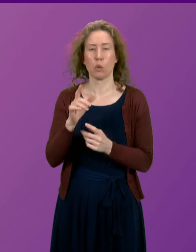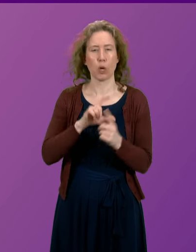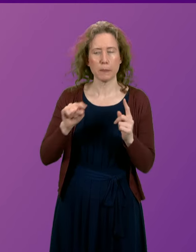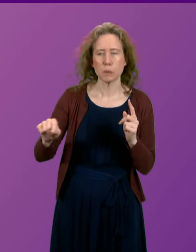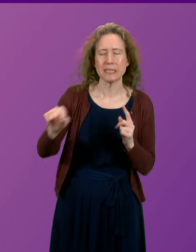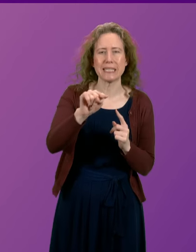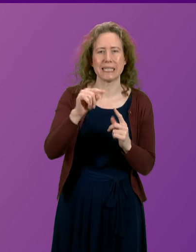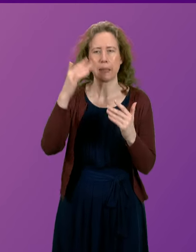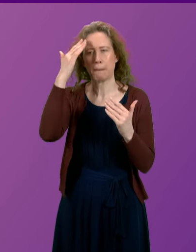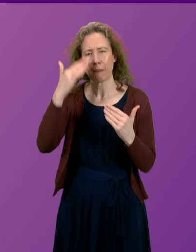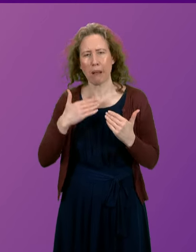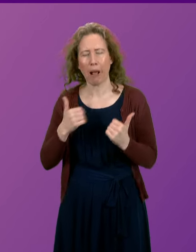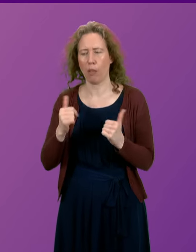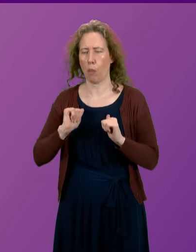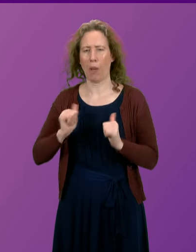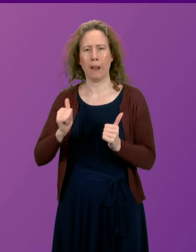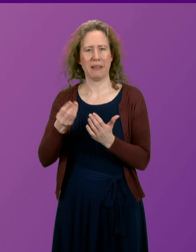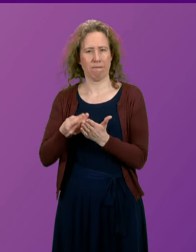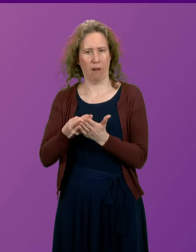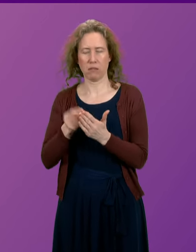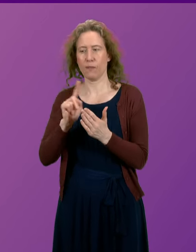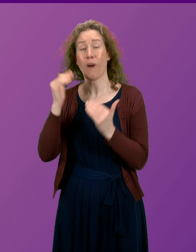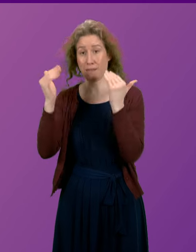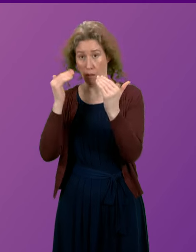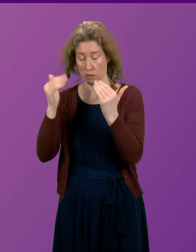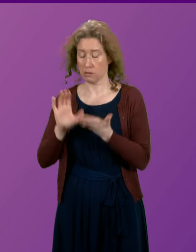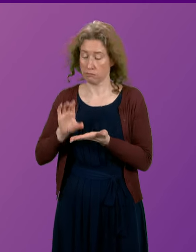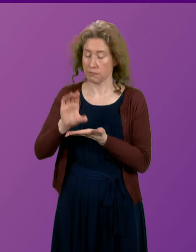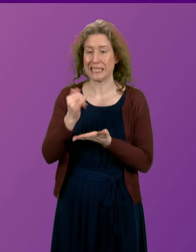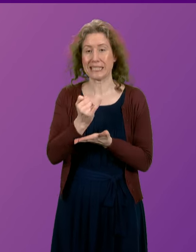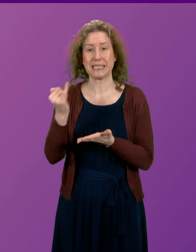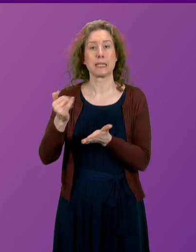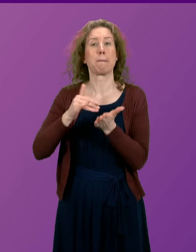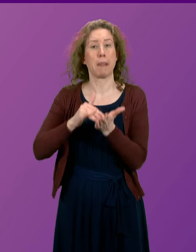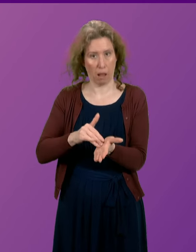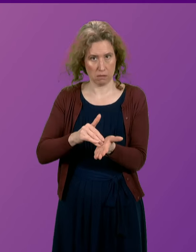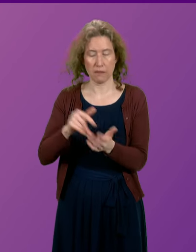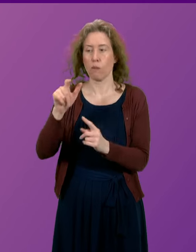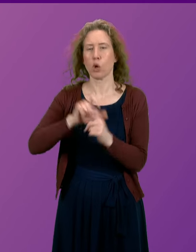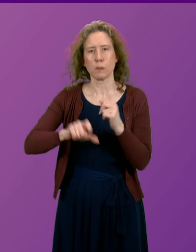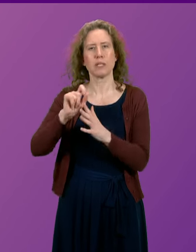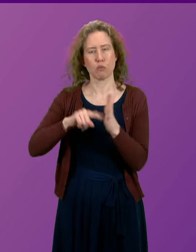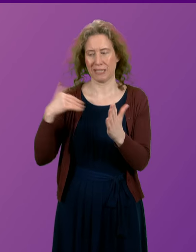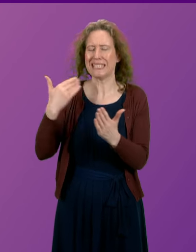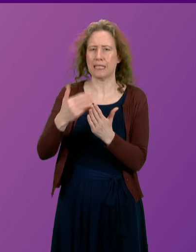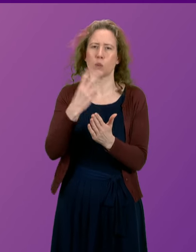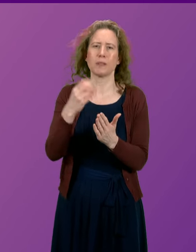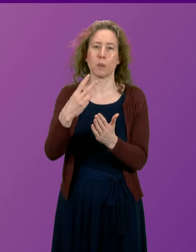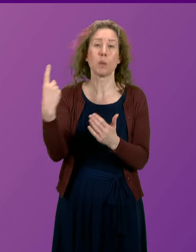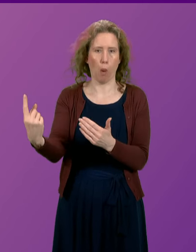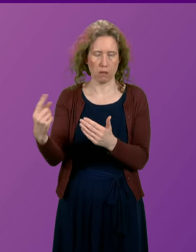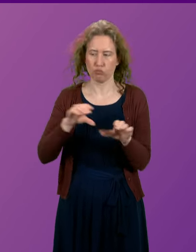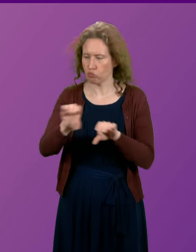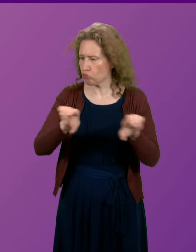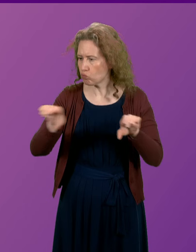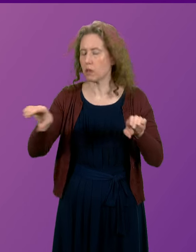Mental Health and Wellbeing Fund for Adults. We've made available £66 million for community projects since 2021. The